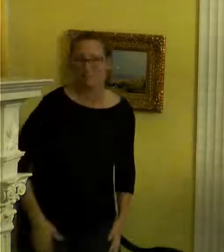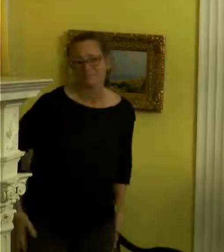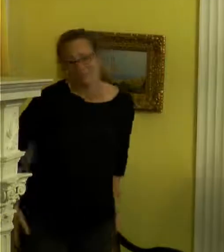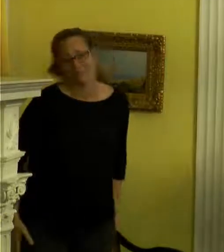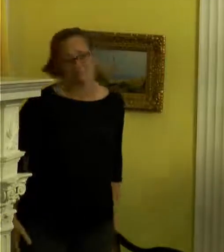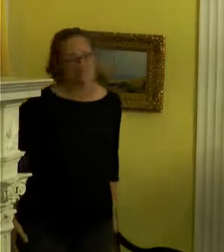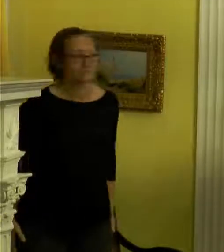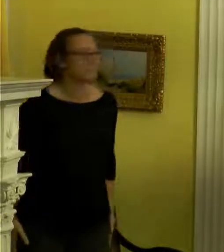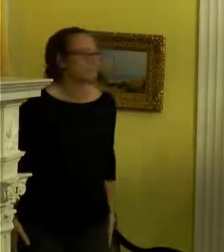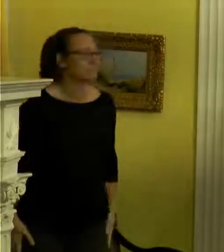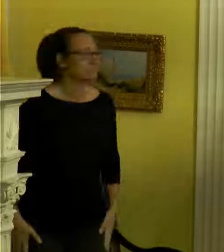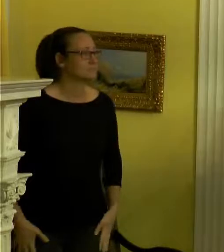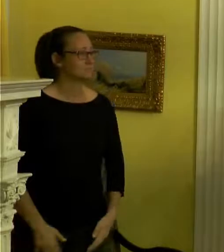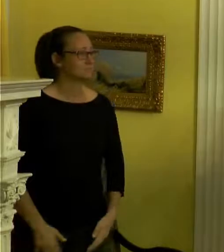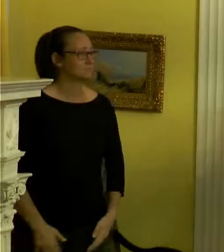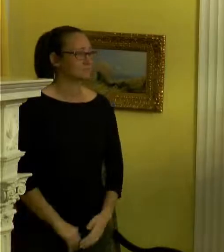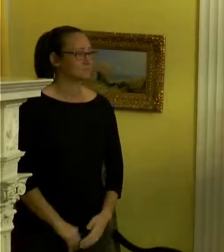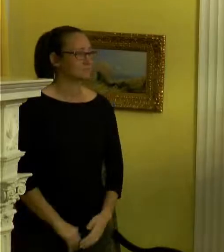No.